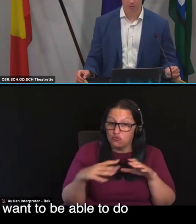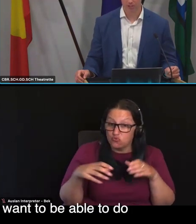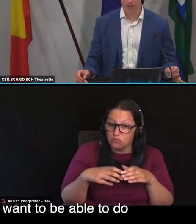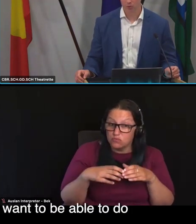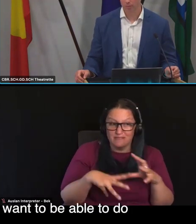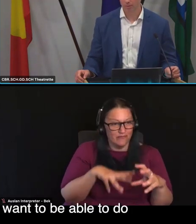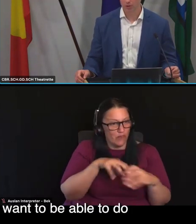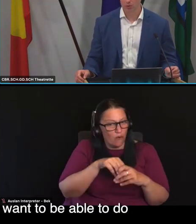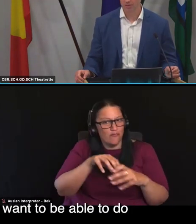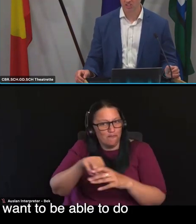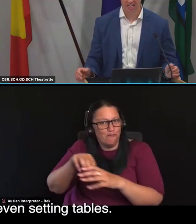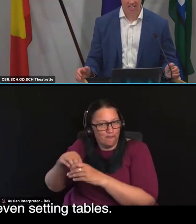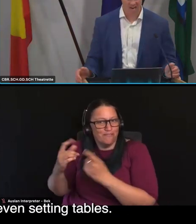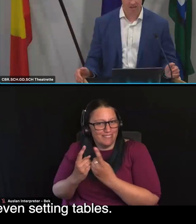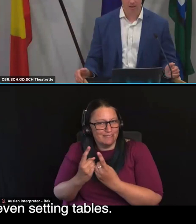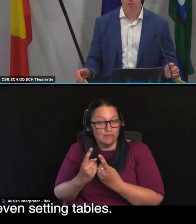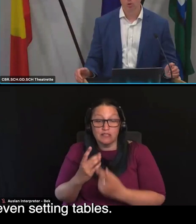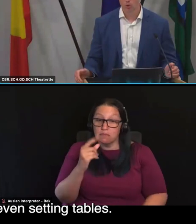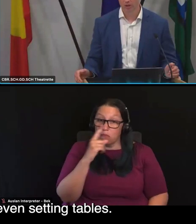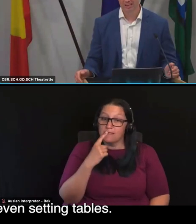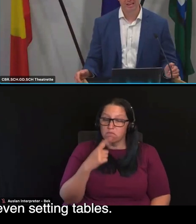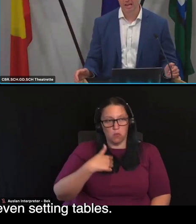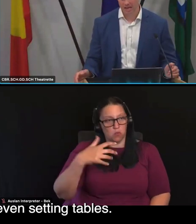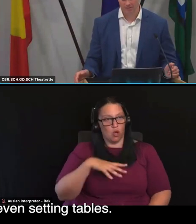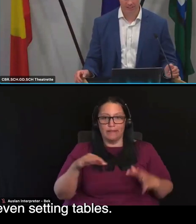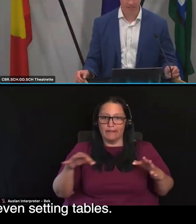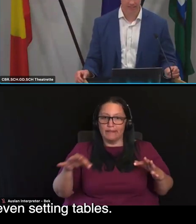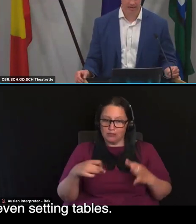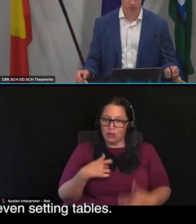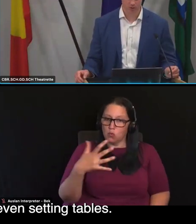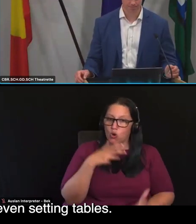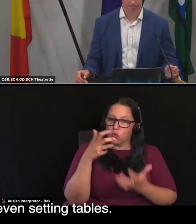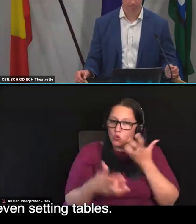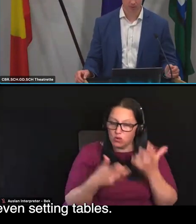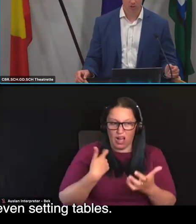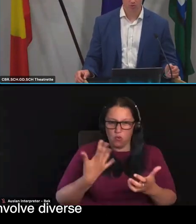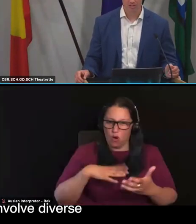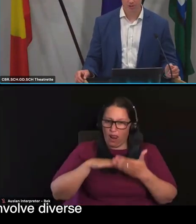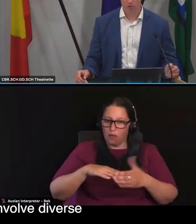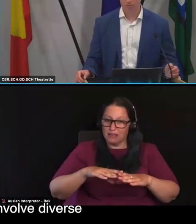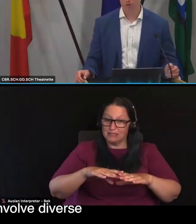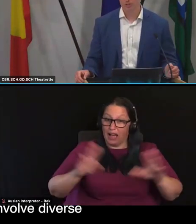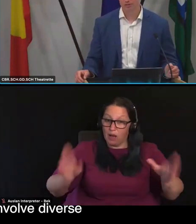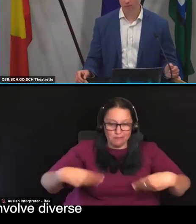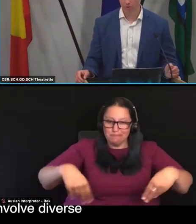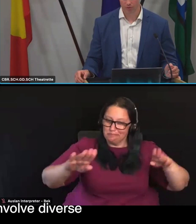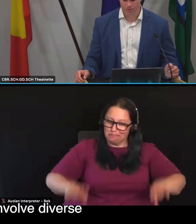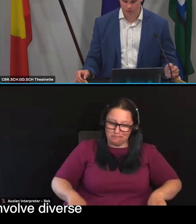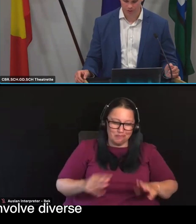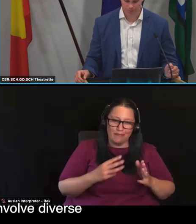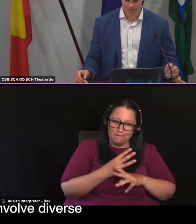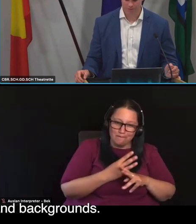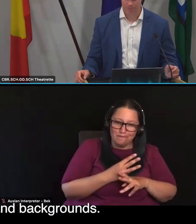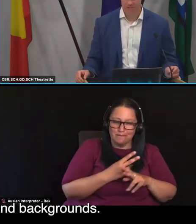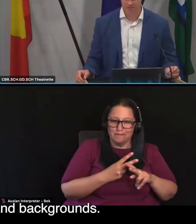we've heard that residents want to be able to do at things like gardening, cooking, even setting tables. Residential communities can involve